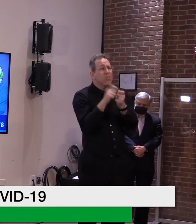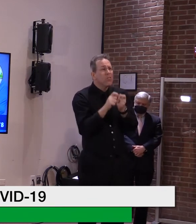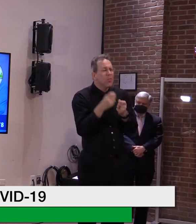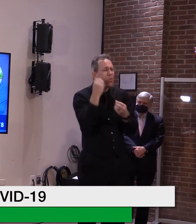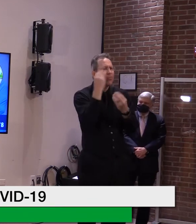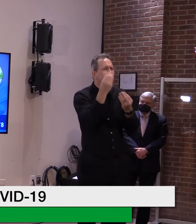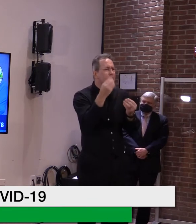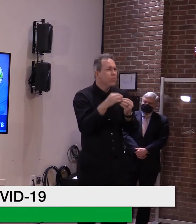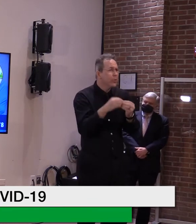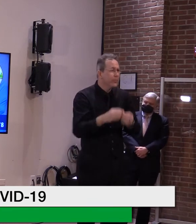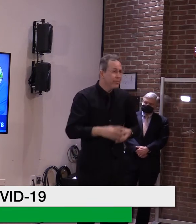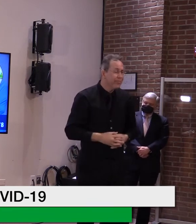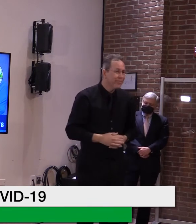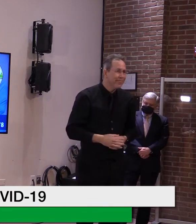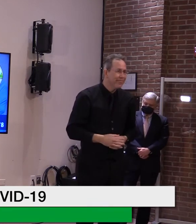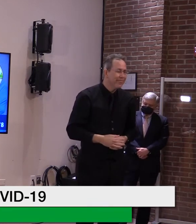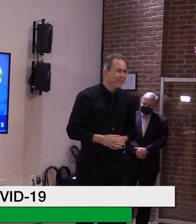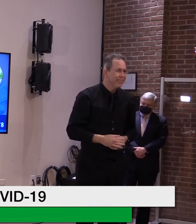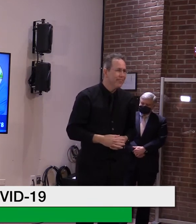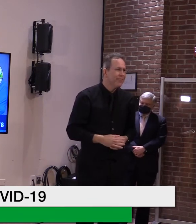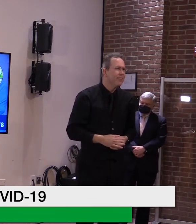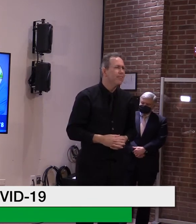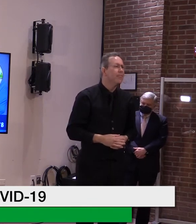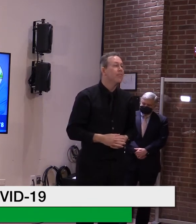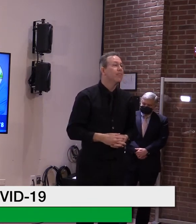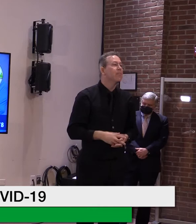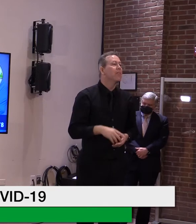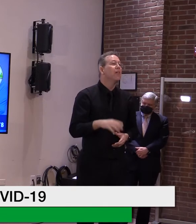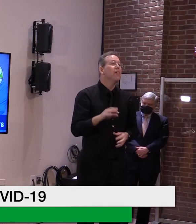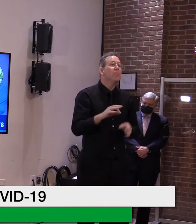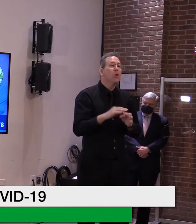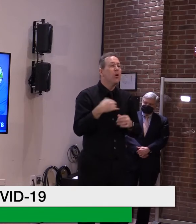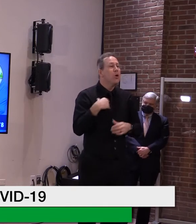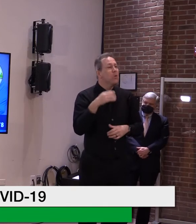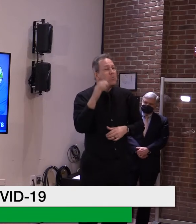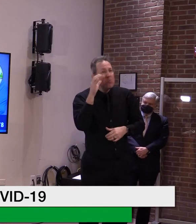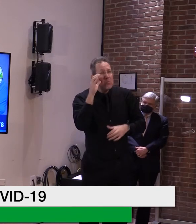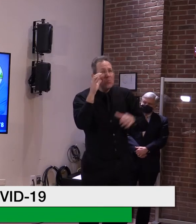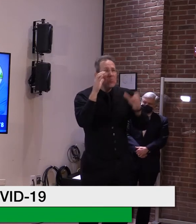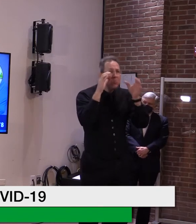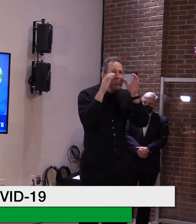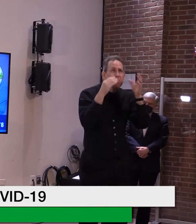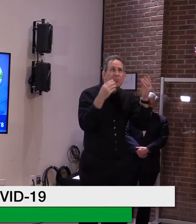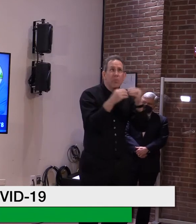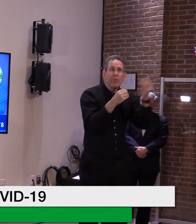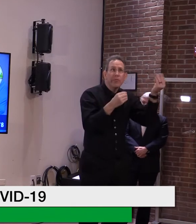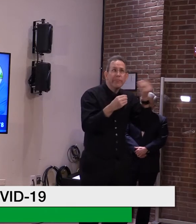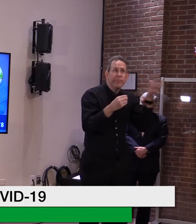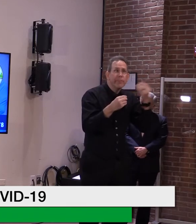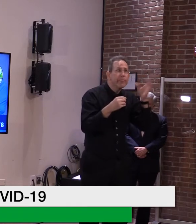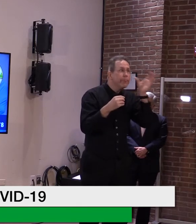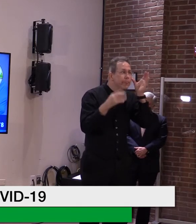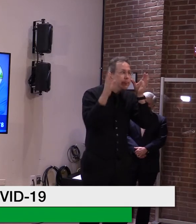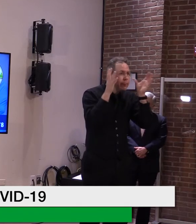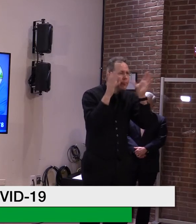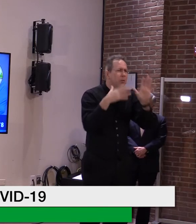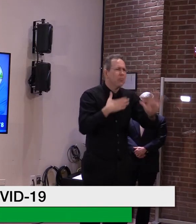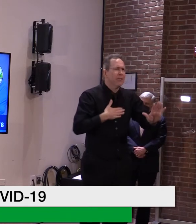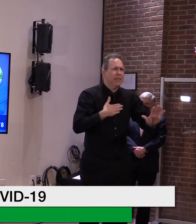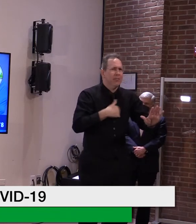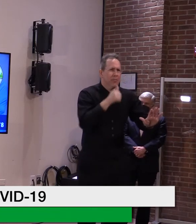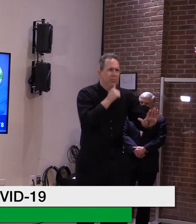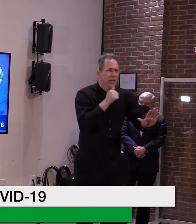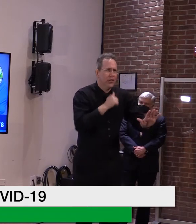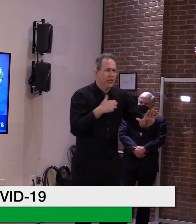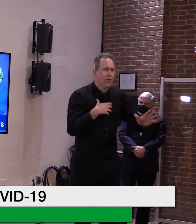stay tuned for that. Be patient. But we have it all mapped out and we think it's a solid plan.